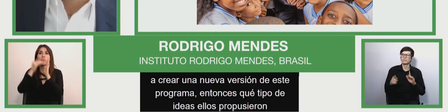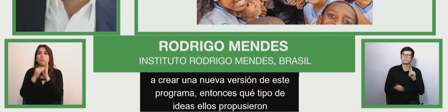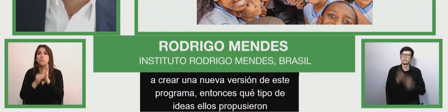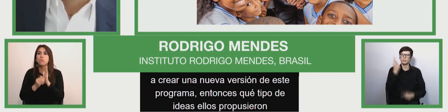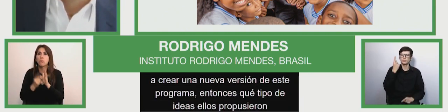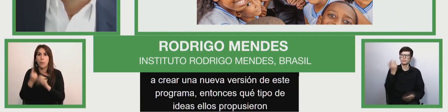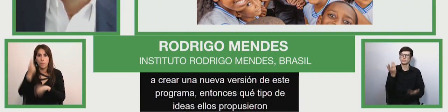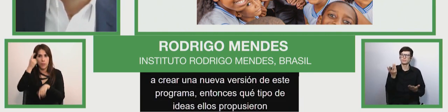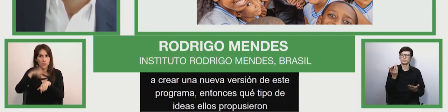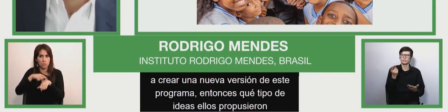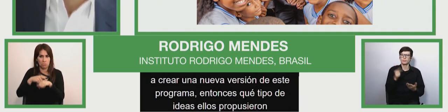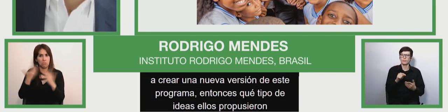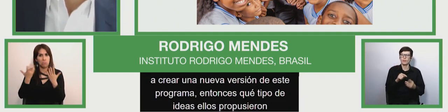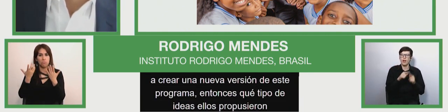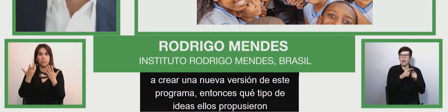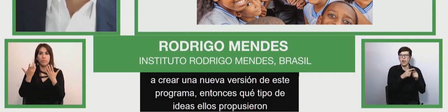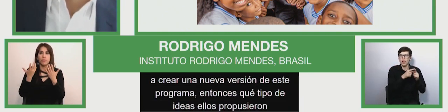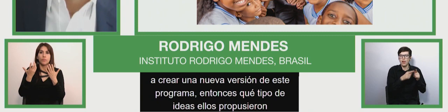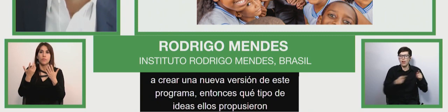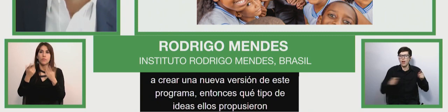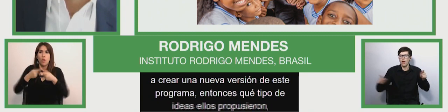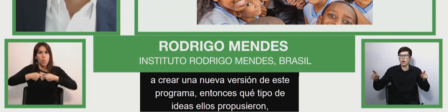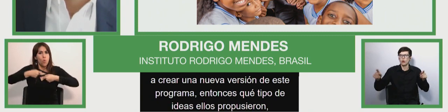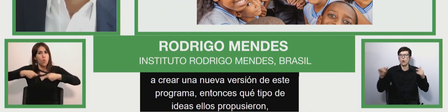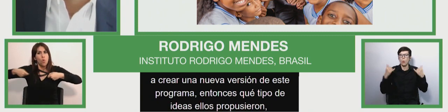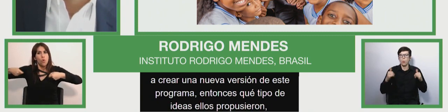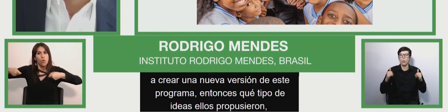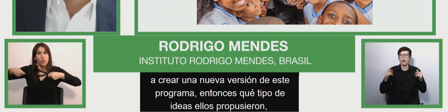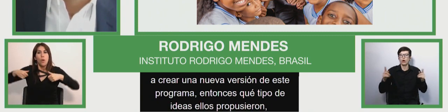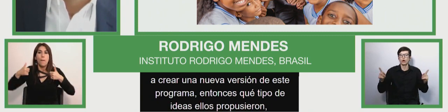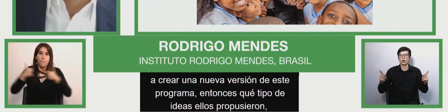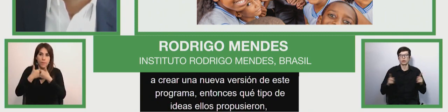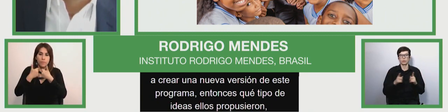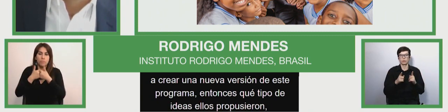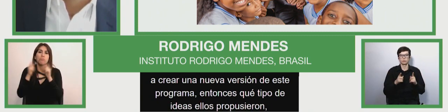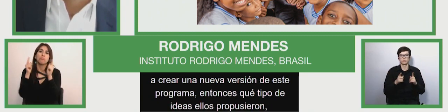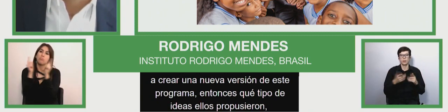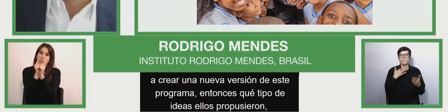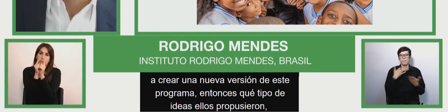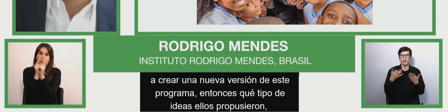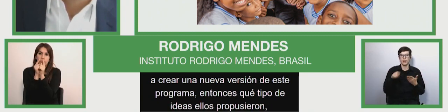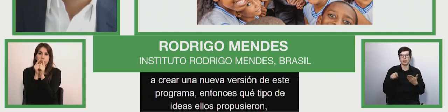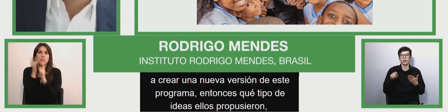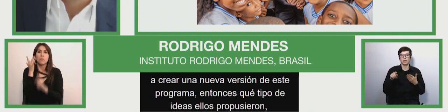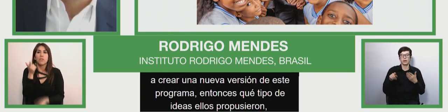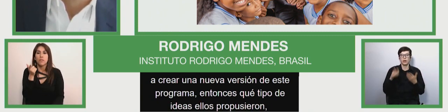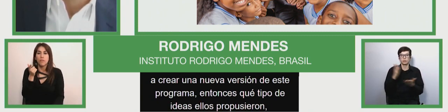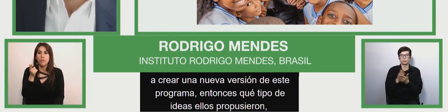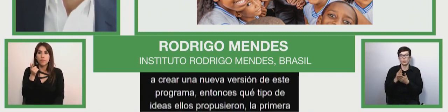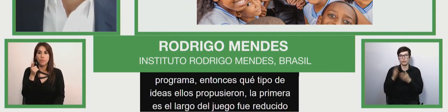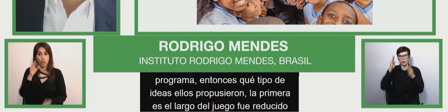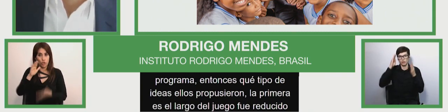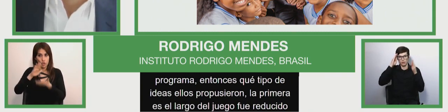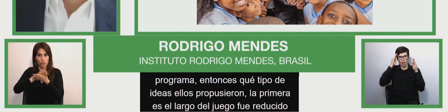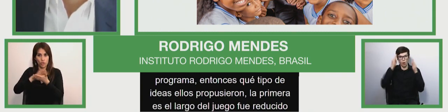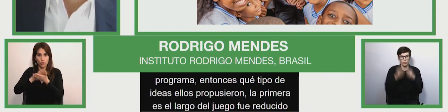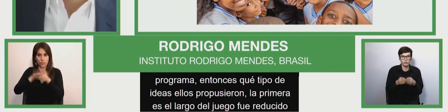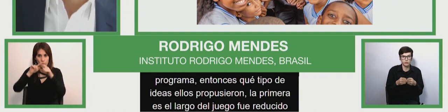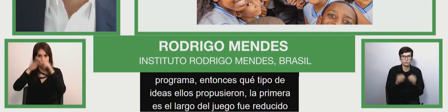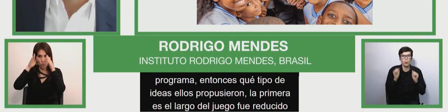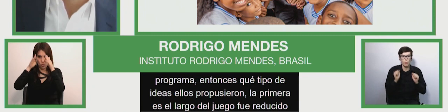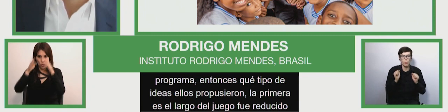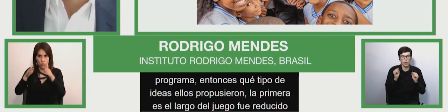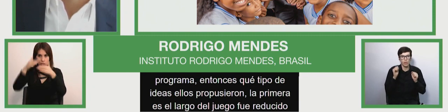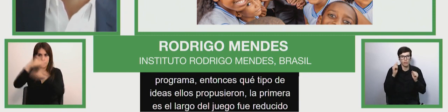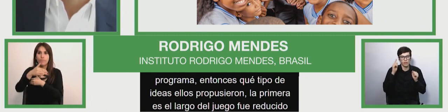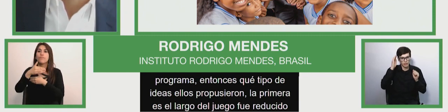Well, what kind of ideas did they propose? Number one, the length of the